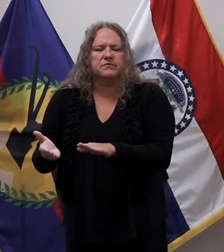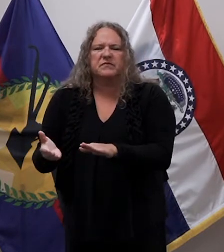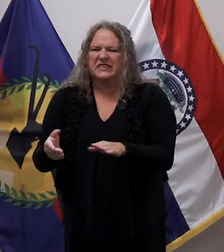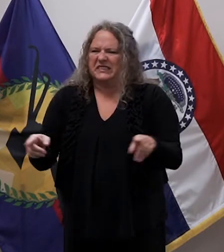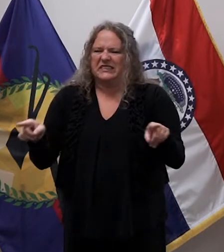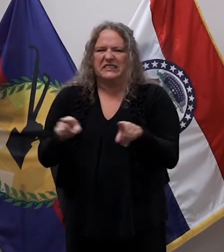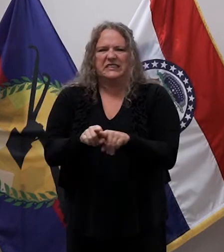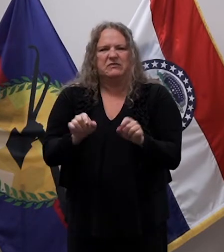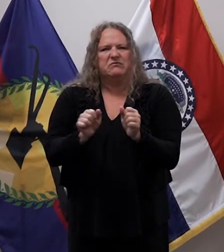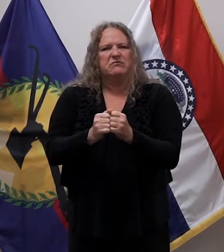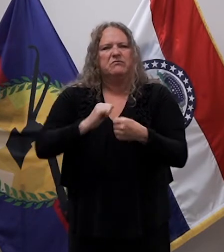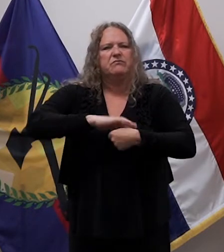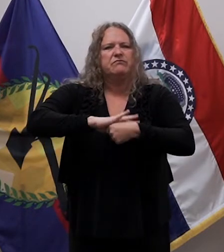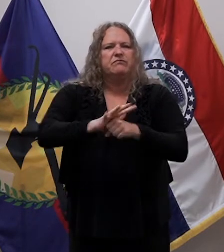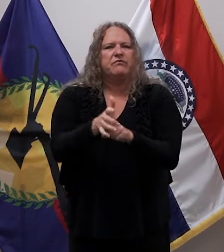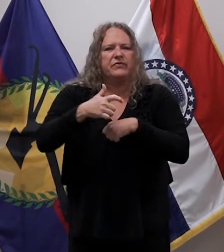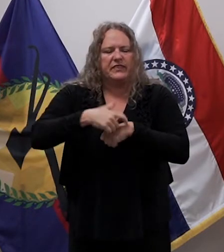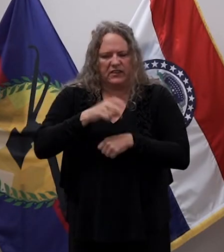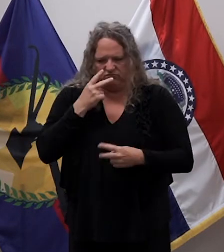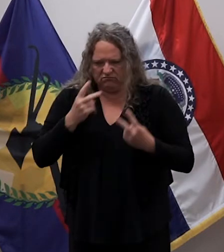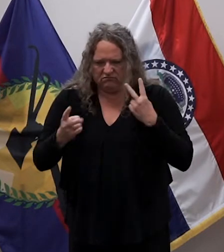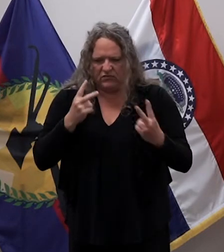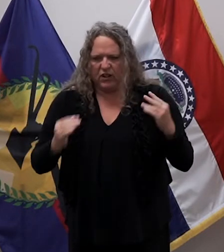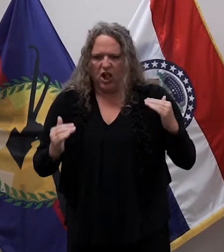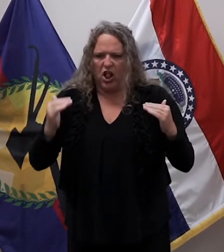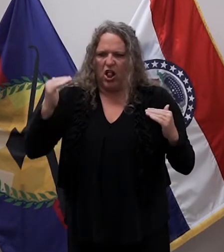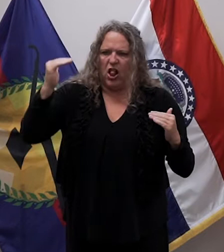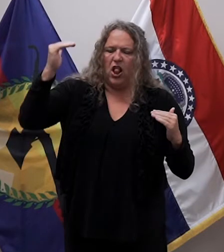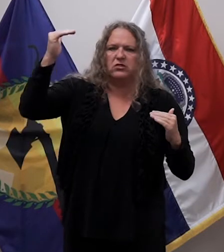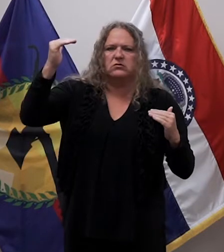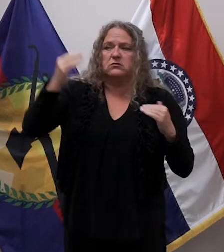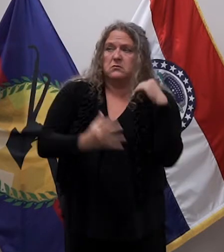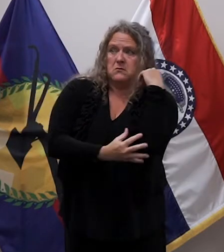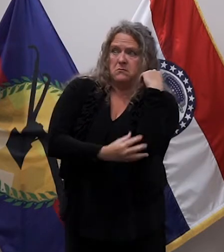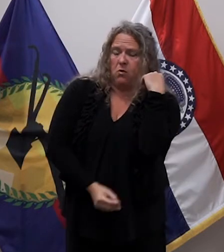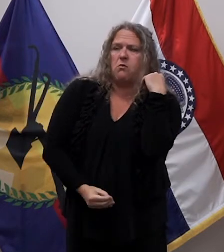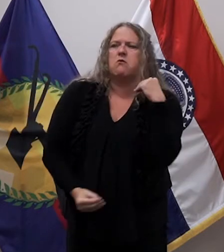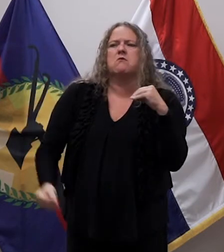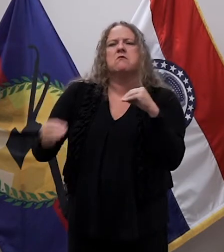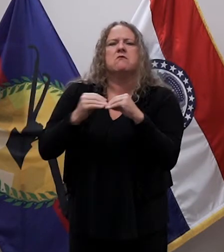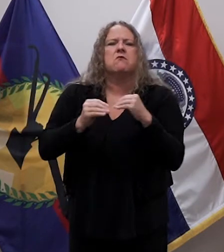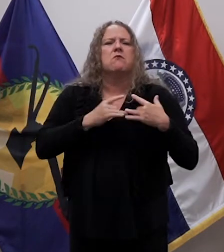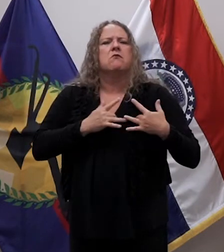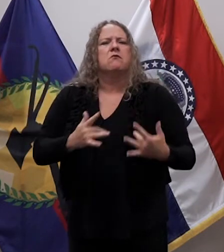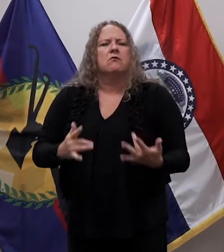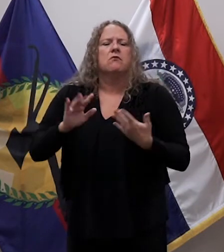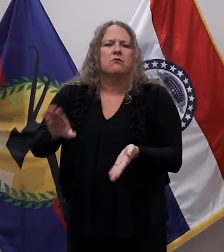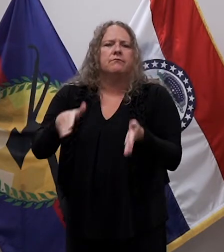pandemic as well, with those living in poverty having the highest mortality rates.